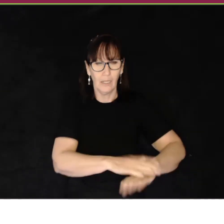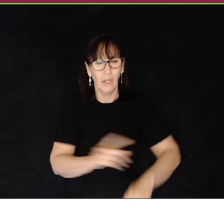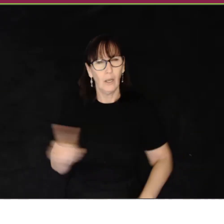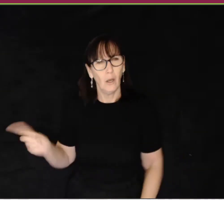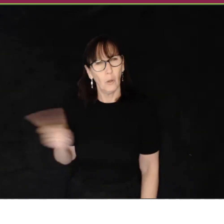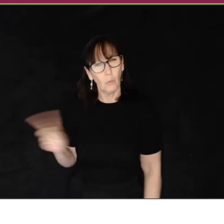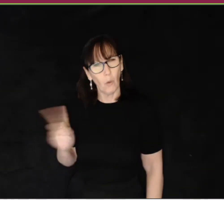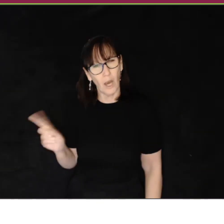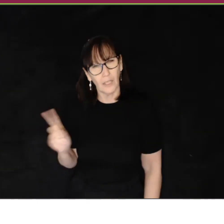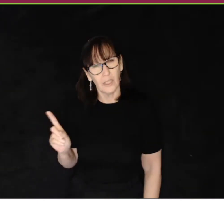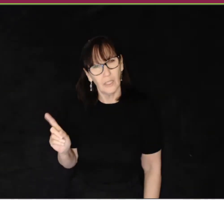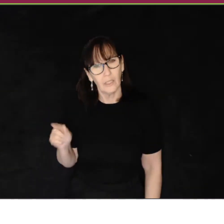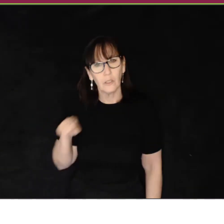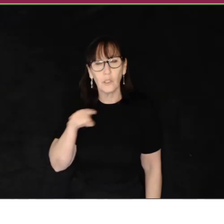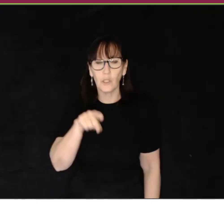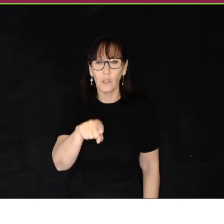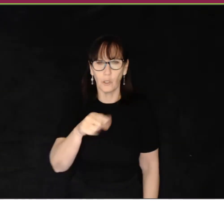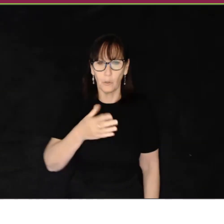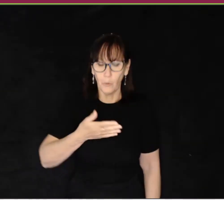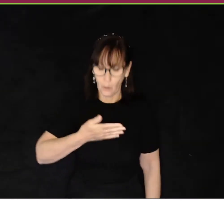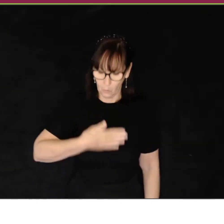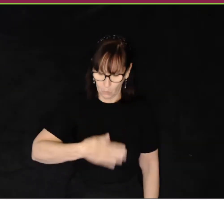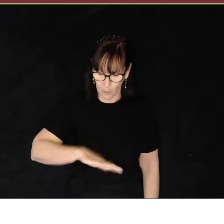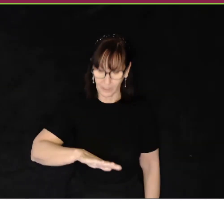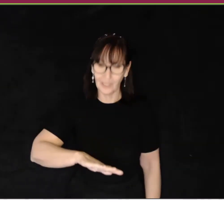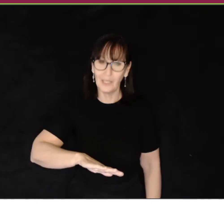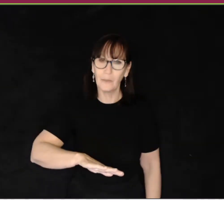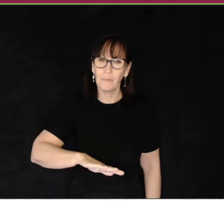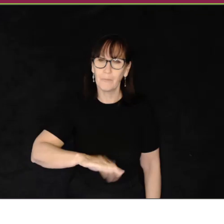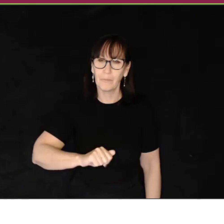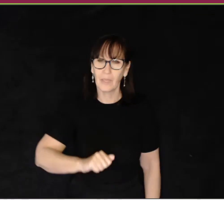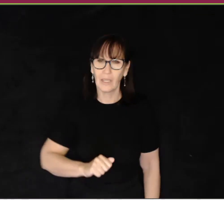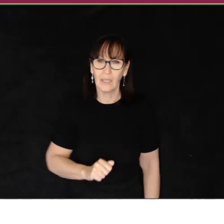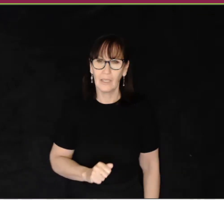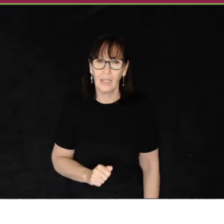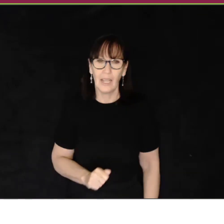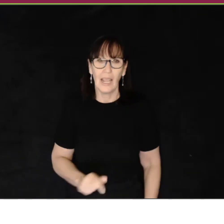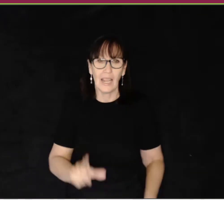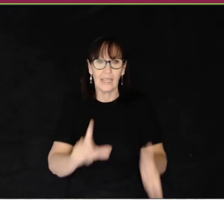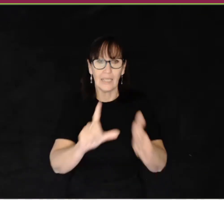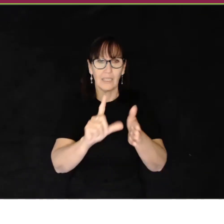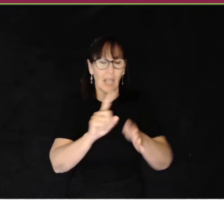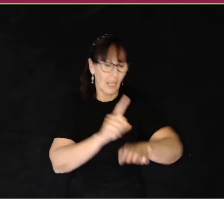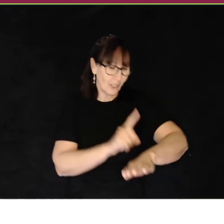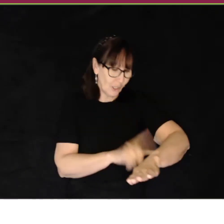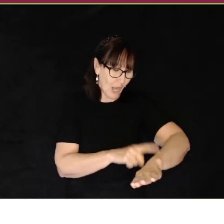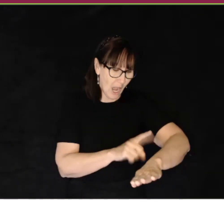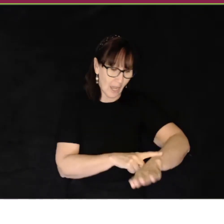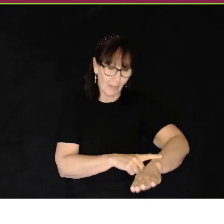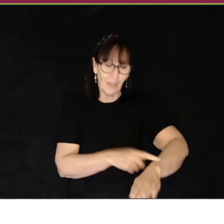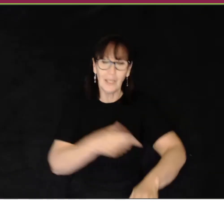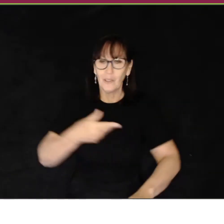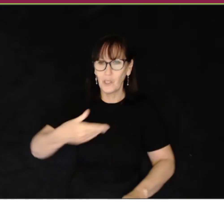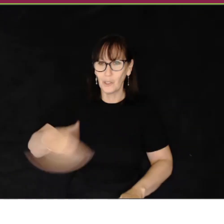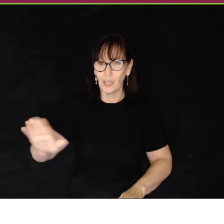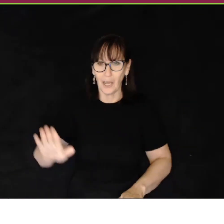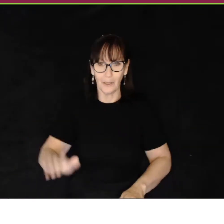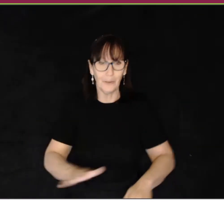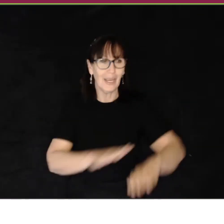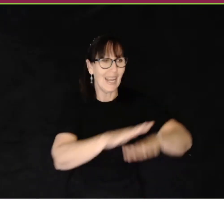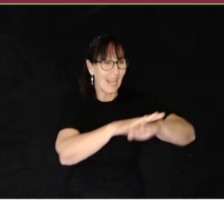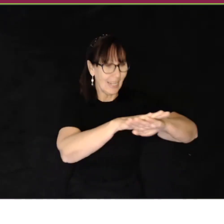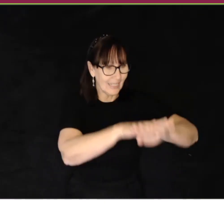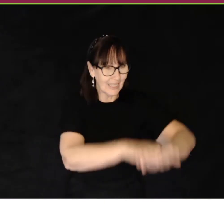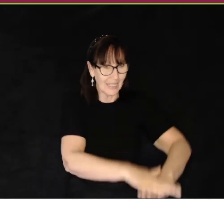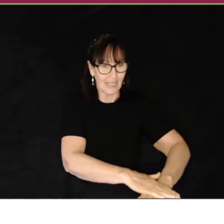What do you want? It is time to go